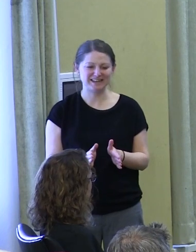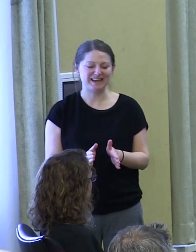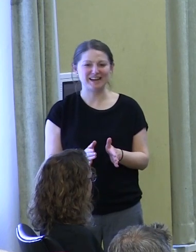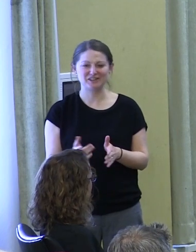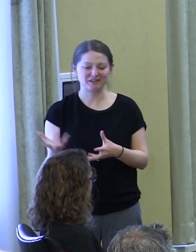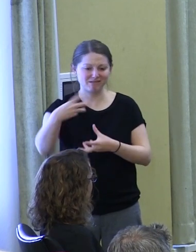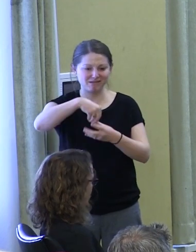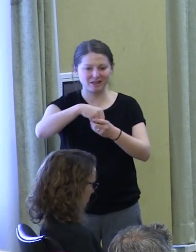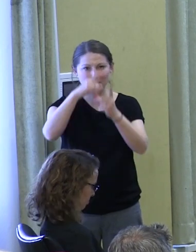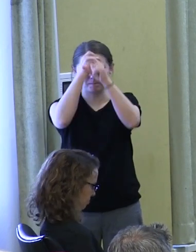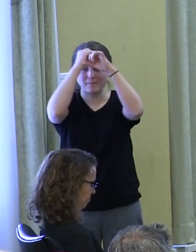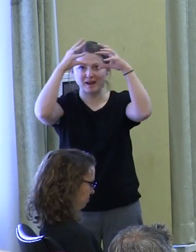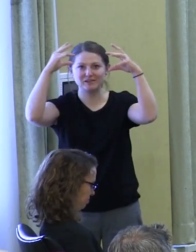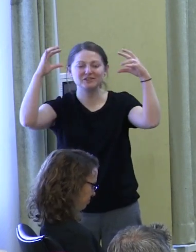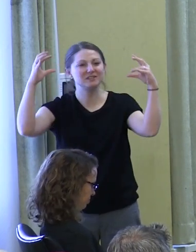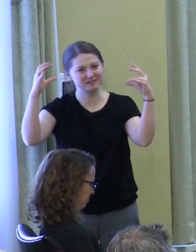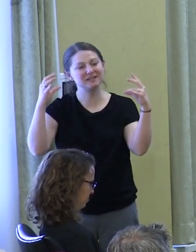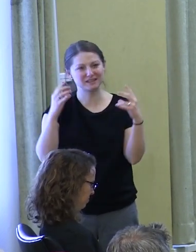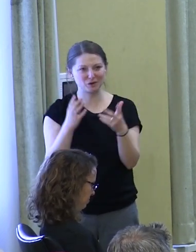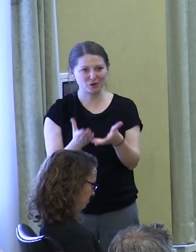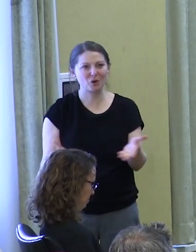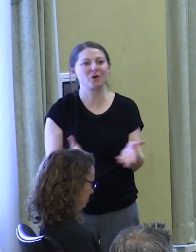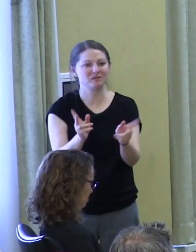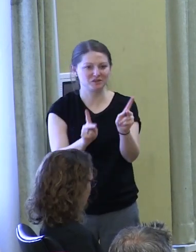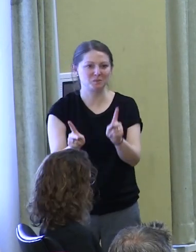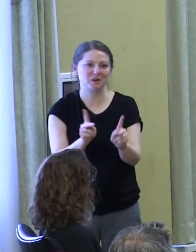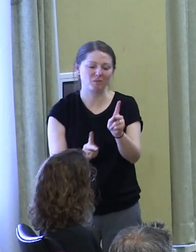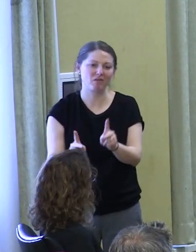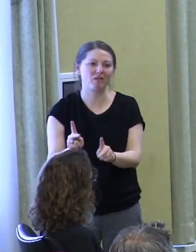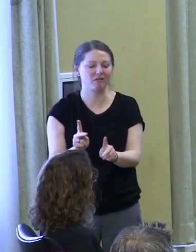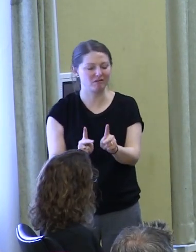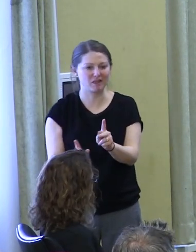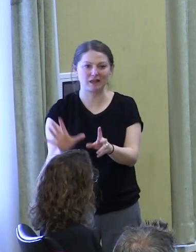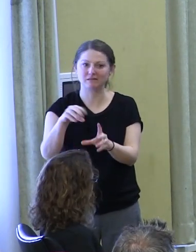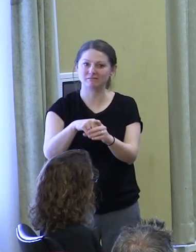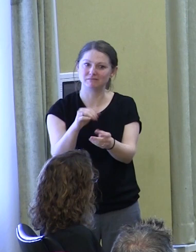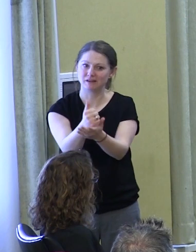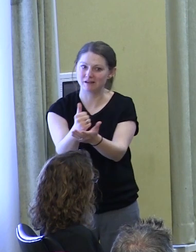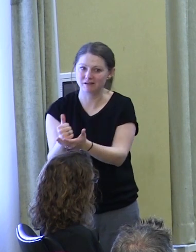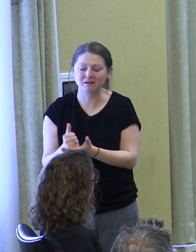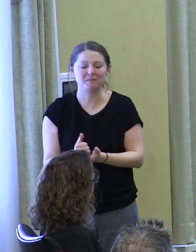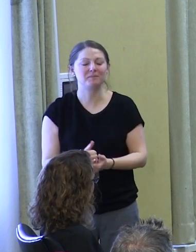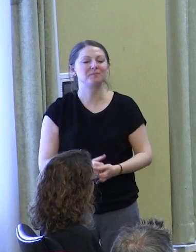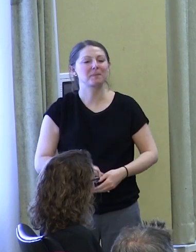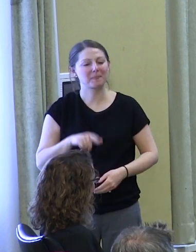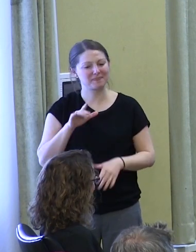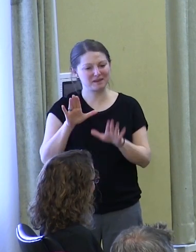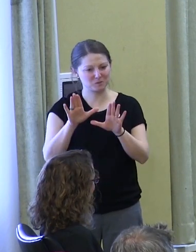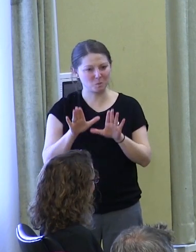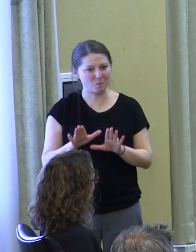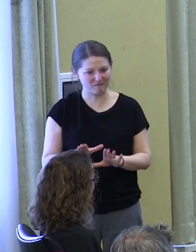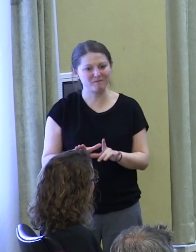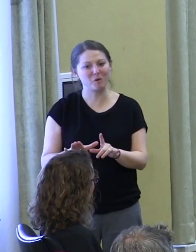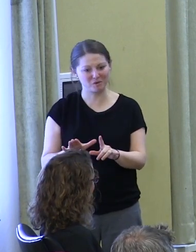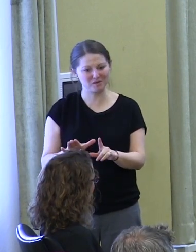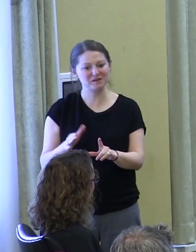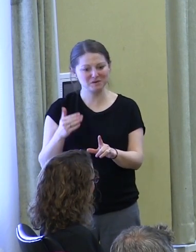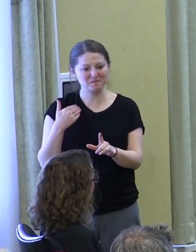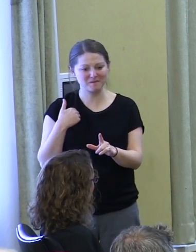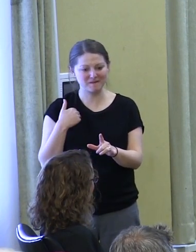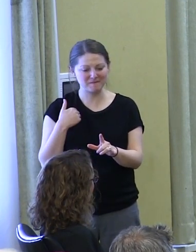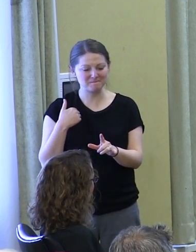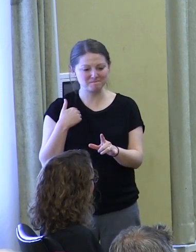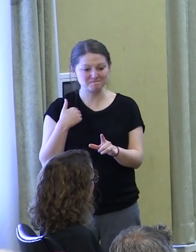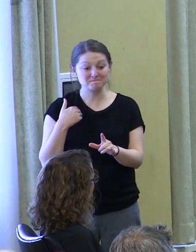that leads to courage and agency. So, I think it's a very nice synergy that you bring on the heels of